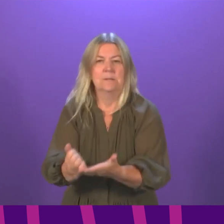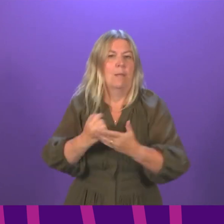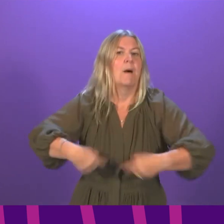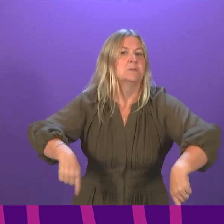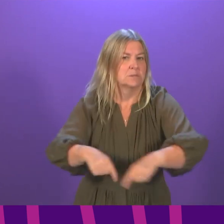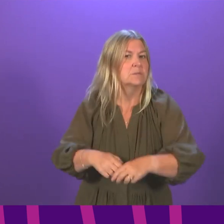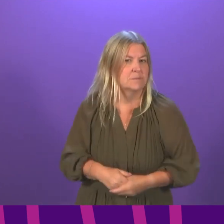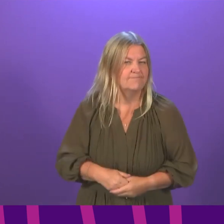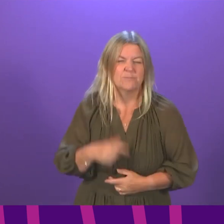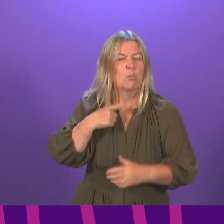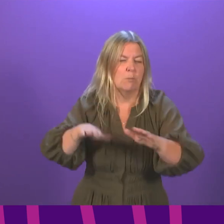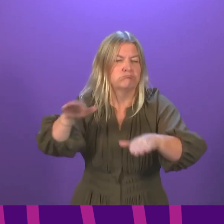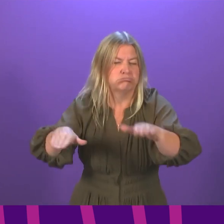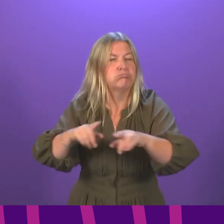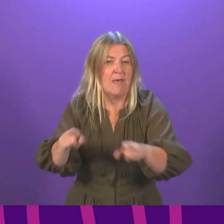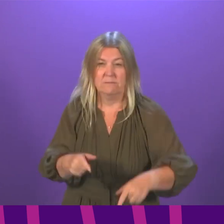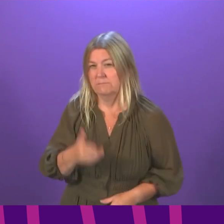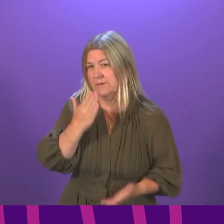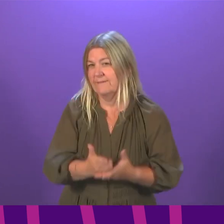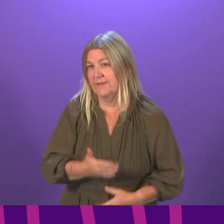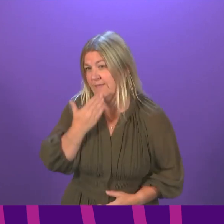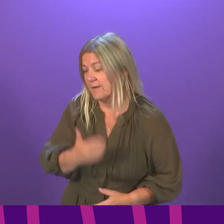reminding people of the importance of that.